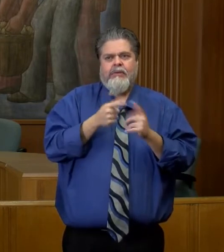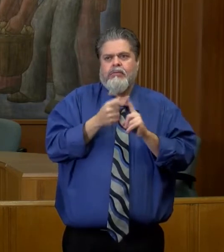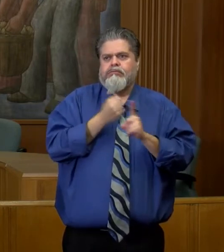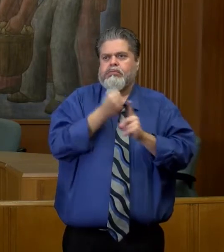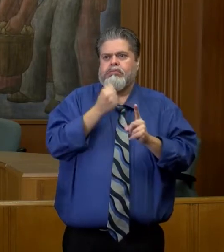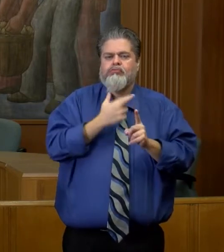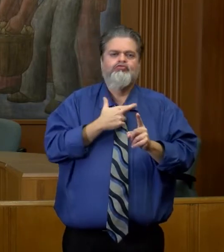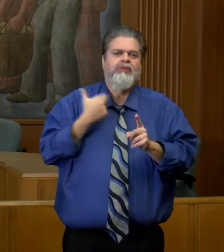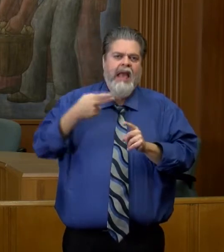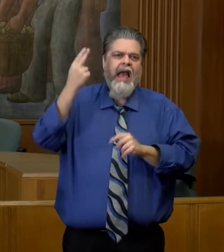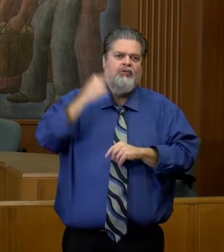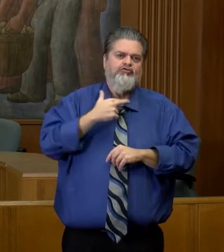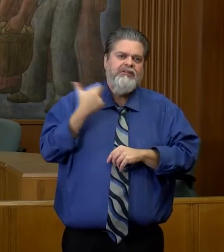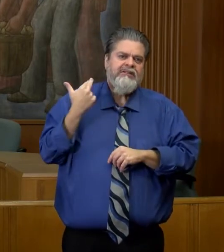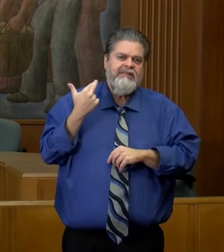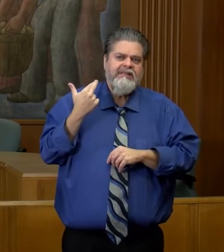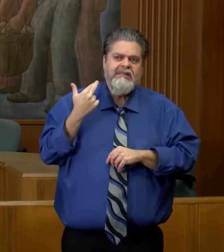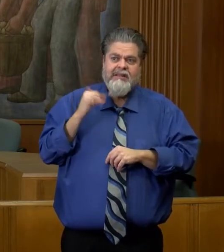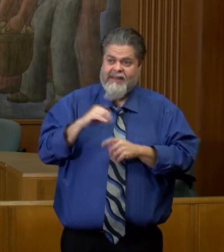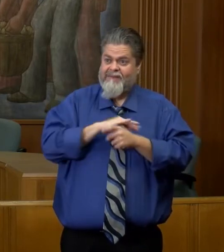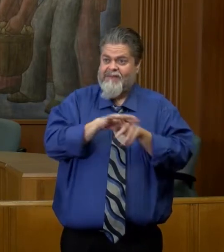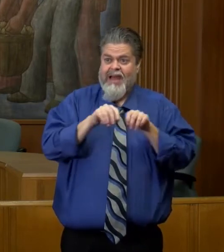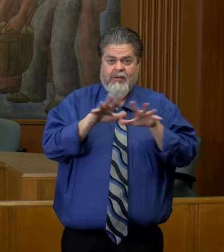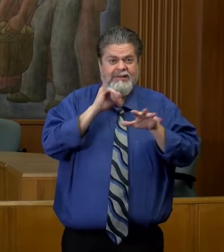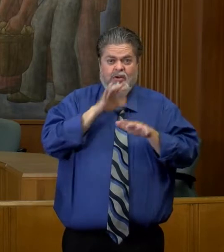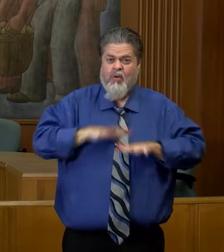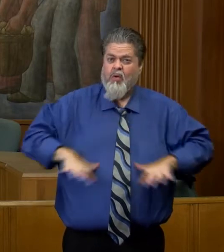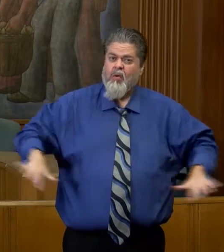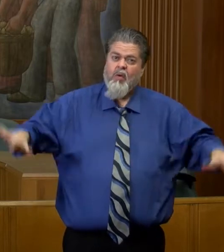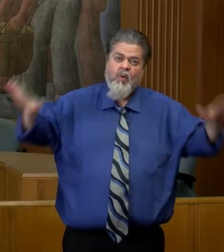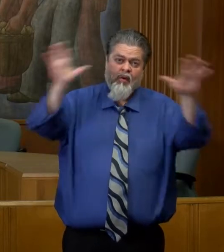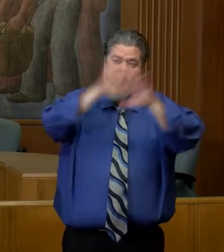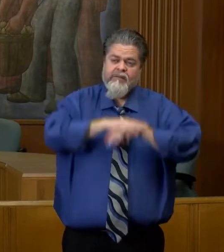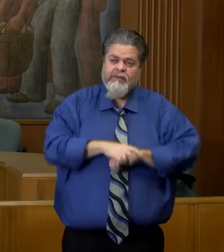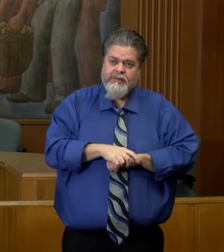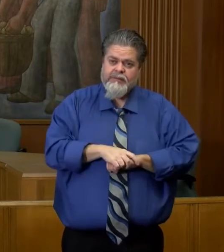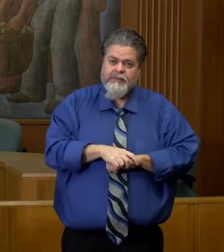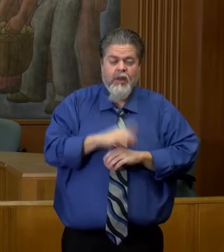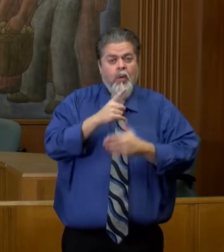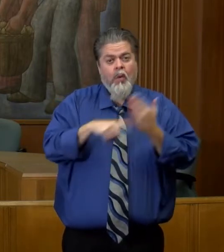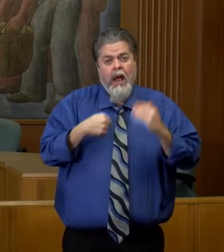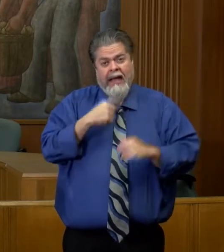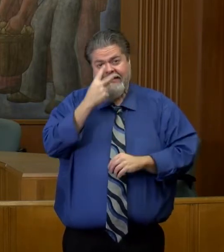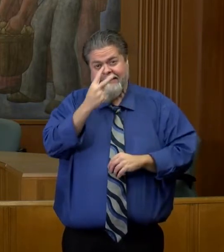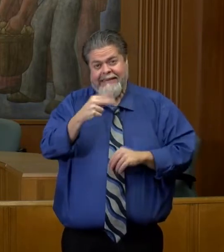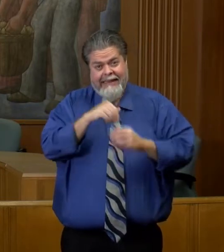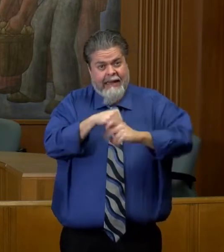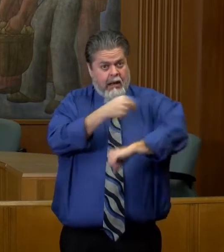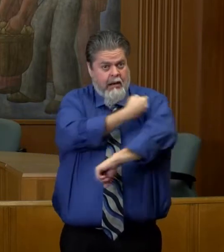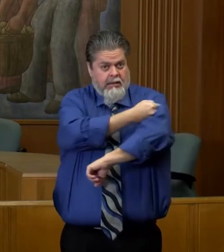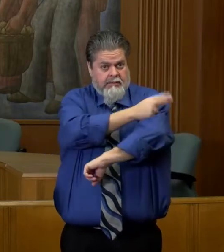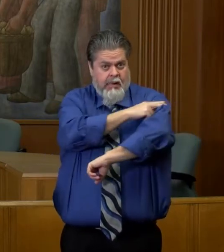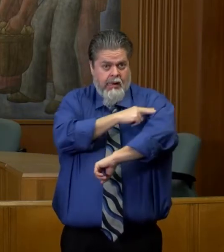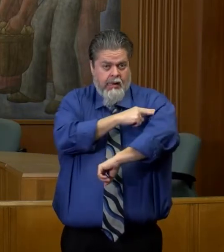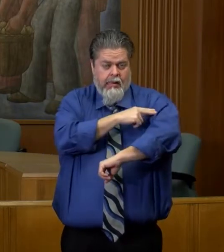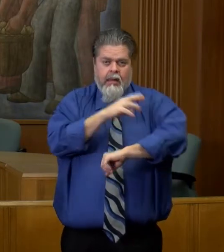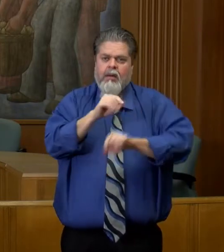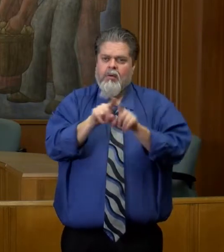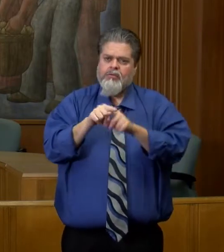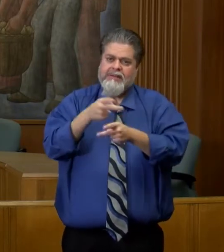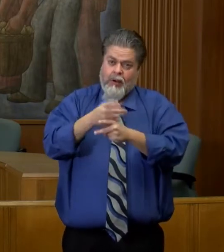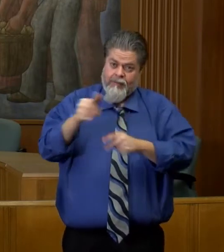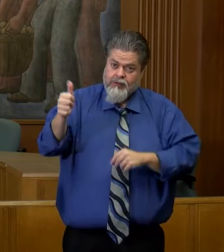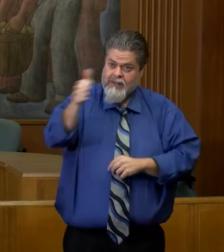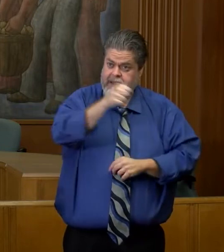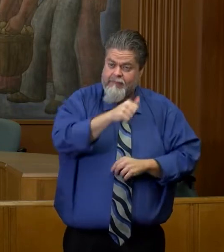does get to visit everywhere. And so some of the things that we see from a hospital standpoint, but just taking care of yourselves.